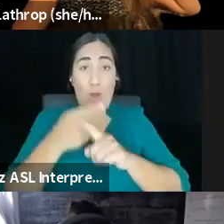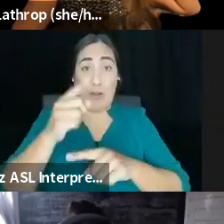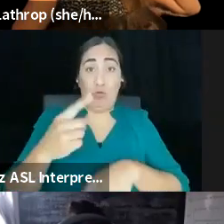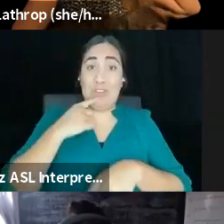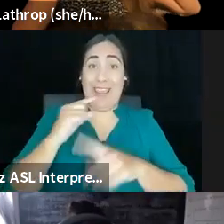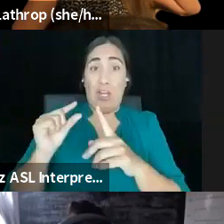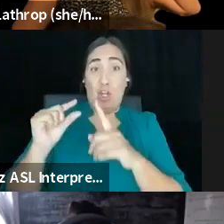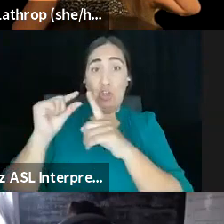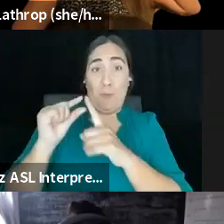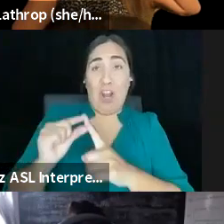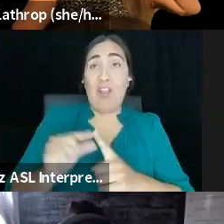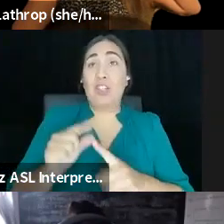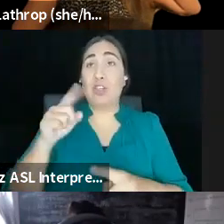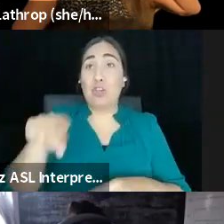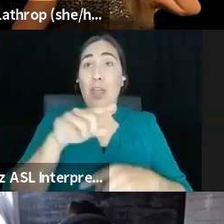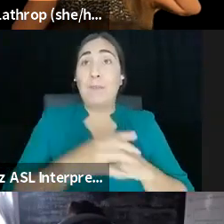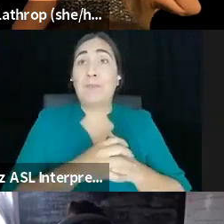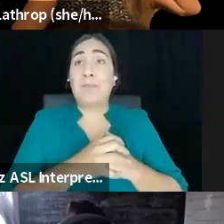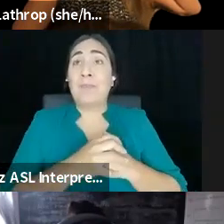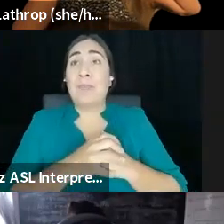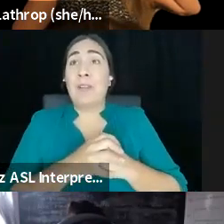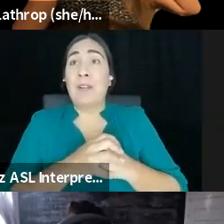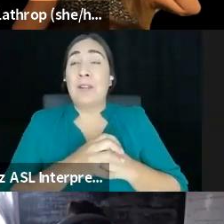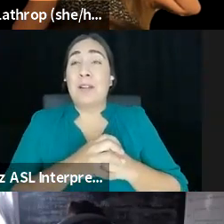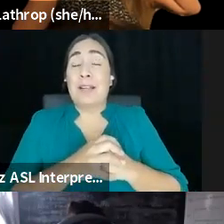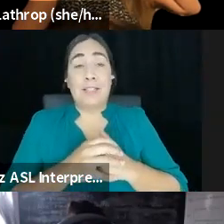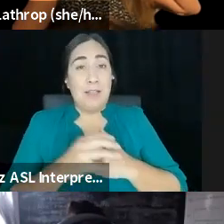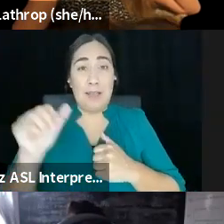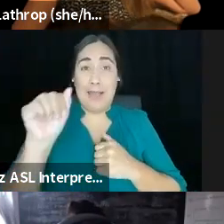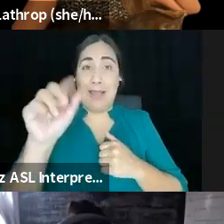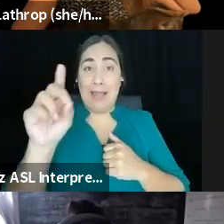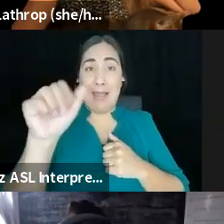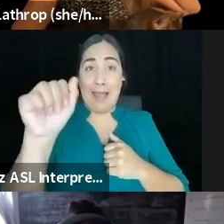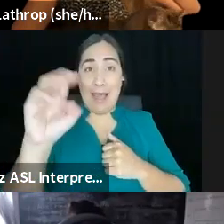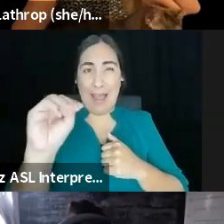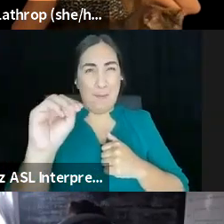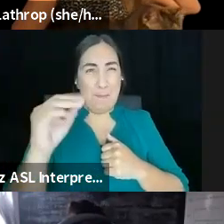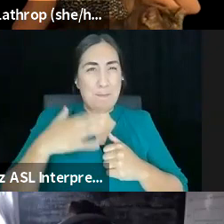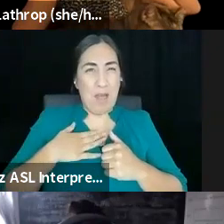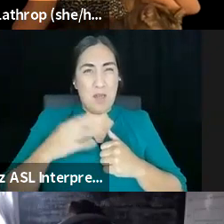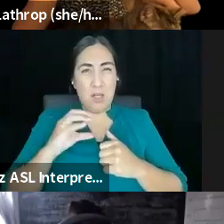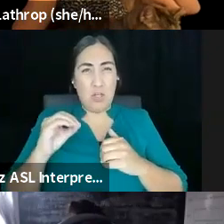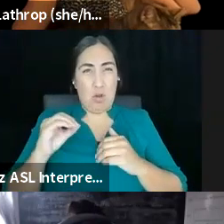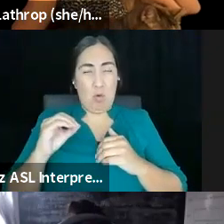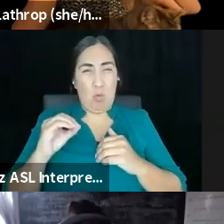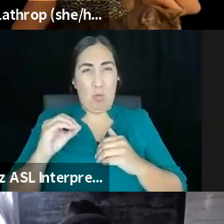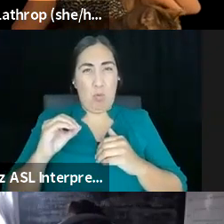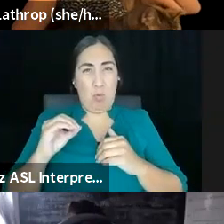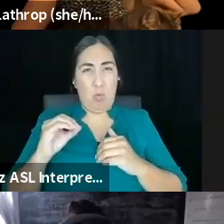Um, and as a colleague of mine, Adam, who I know a lot of groundwater, uh, folks know, Adam has reminded